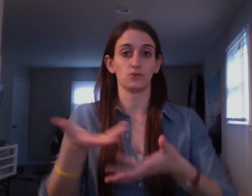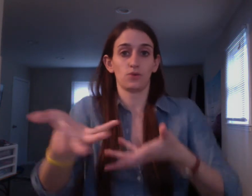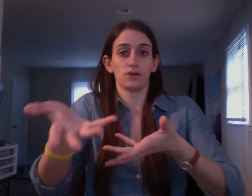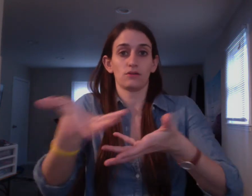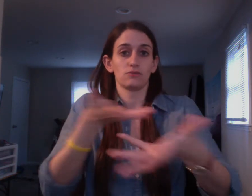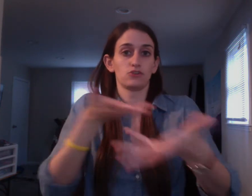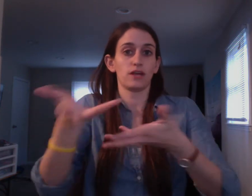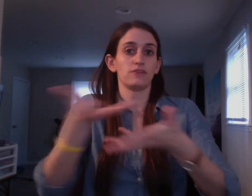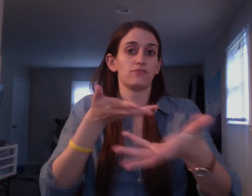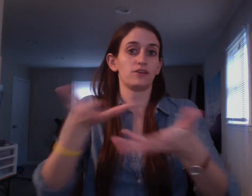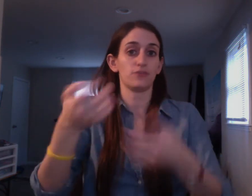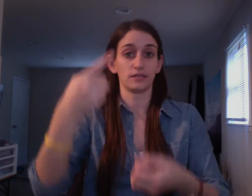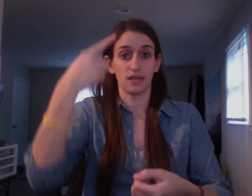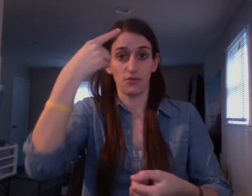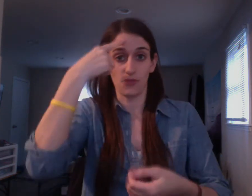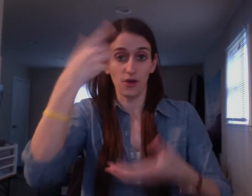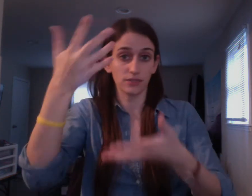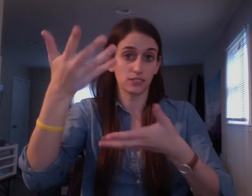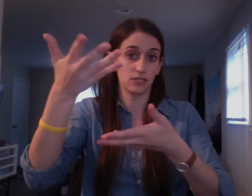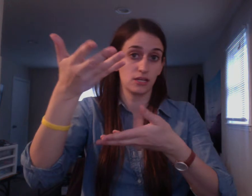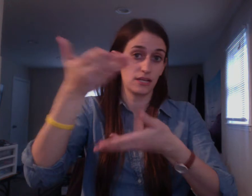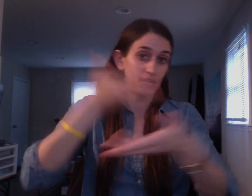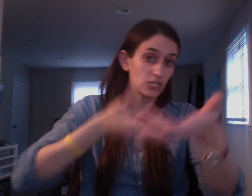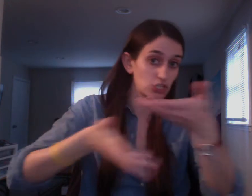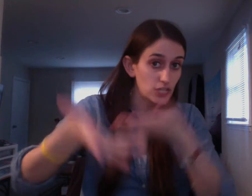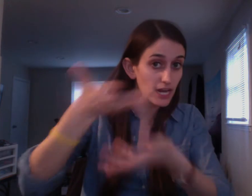we're trying to figure things out. Thoughts, exchange.